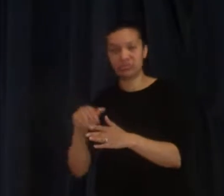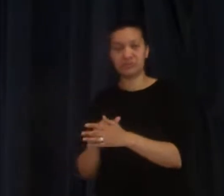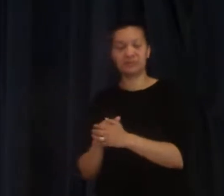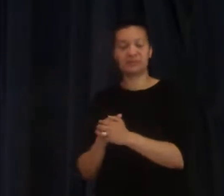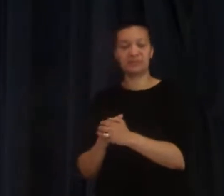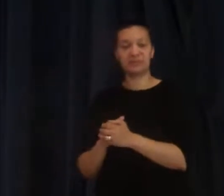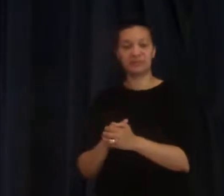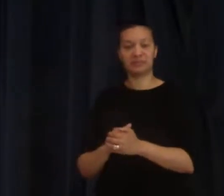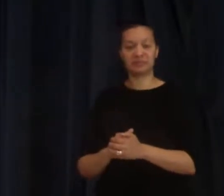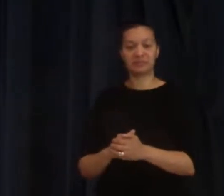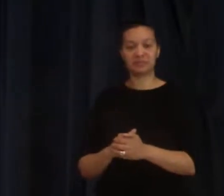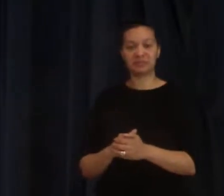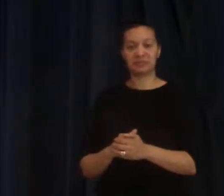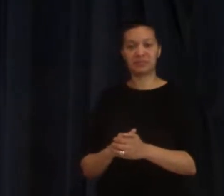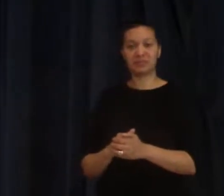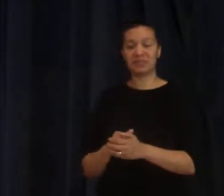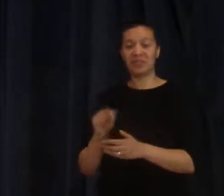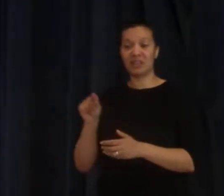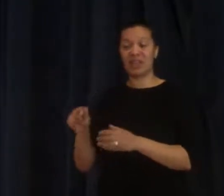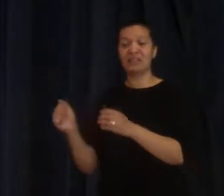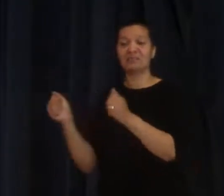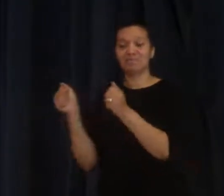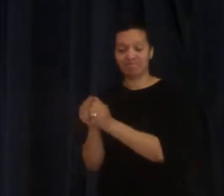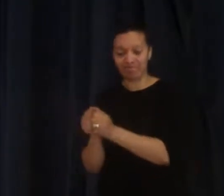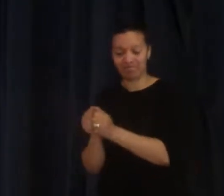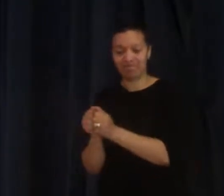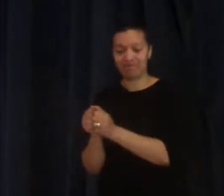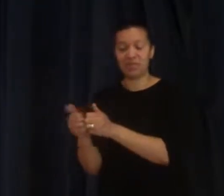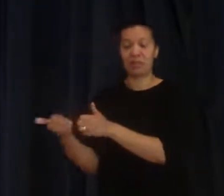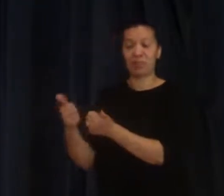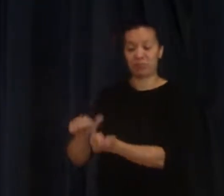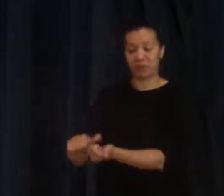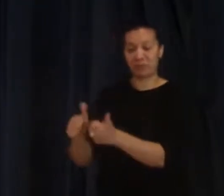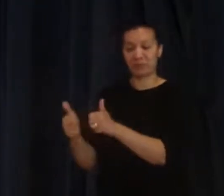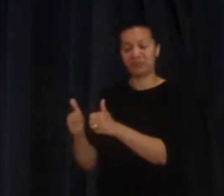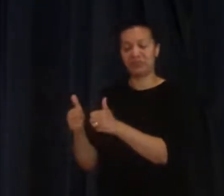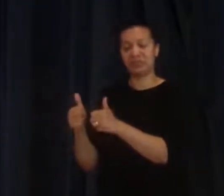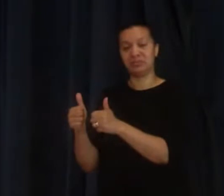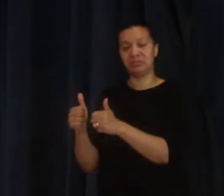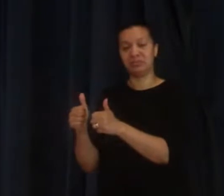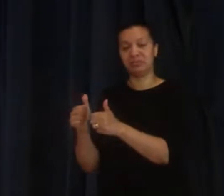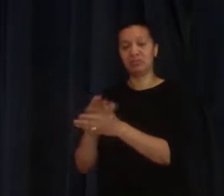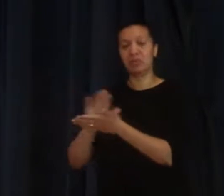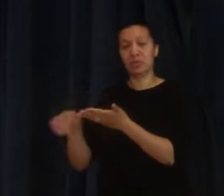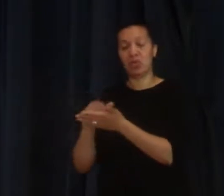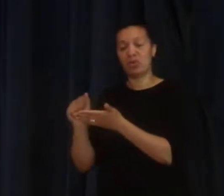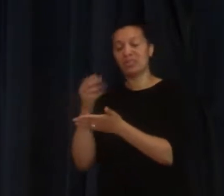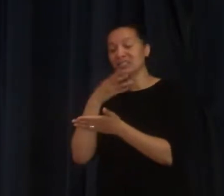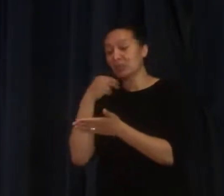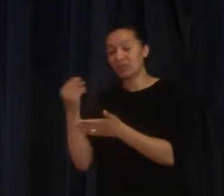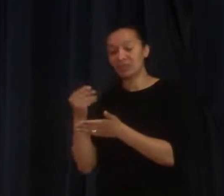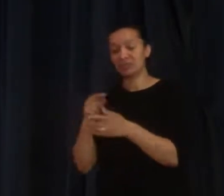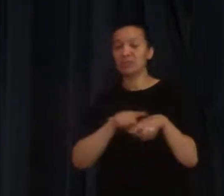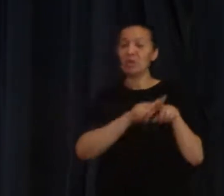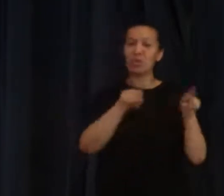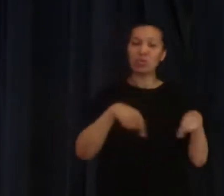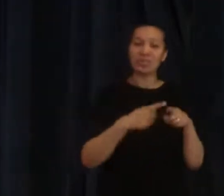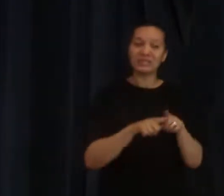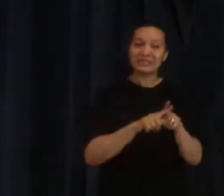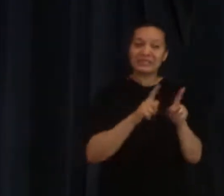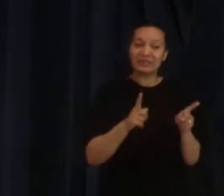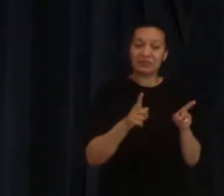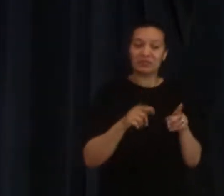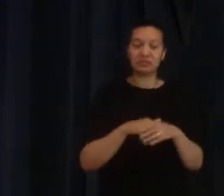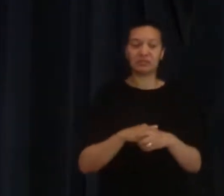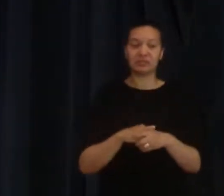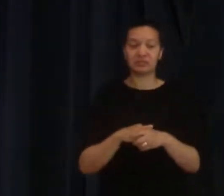afterwards. And this is a confirmation of your baptism in the Holy Spirit. We don't hold to that. Some of